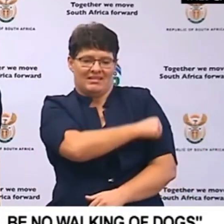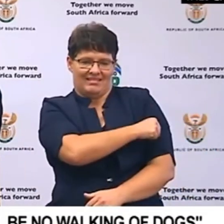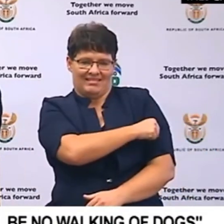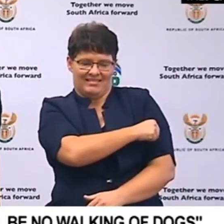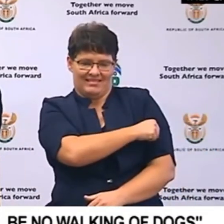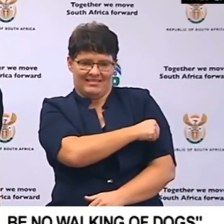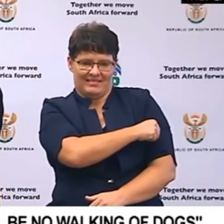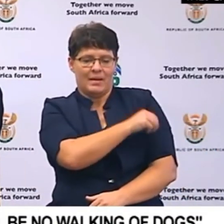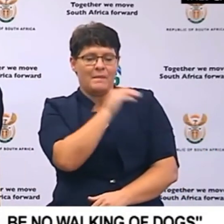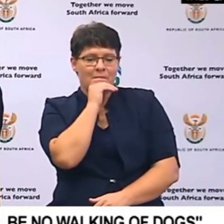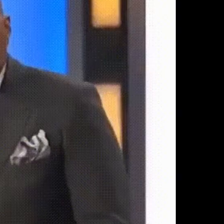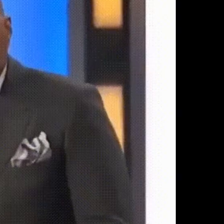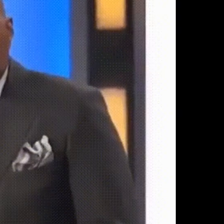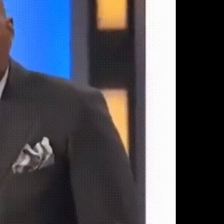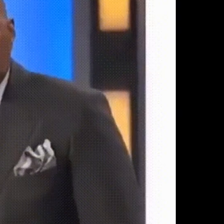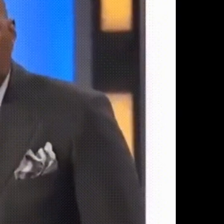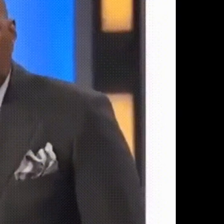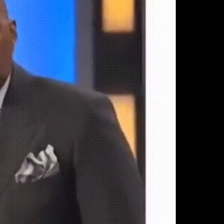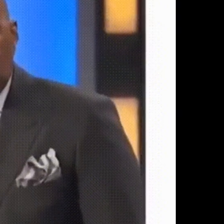sure that we deal with these matters